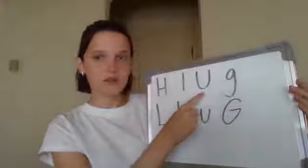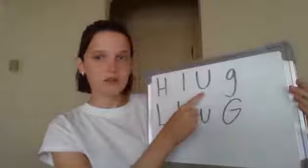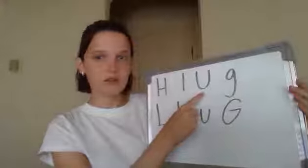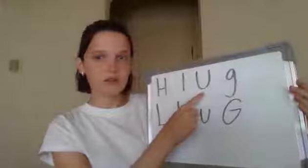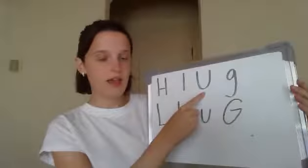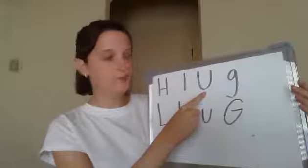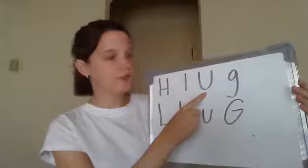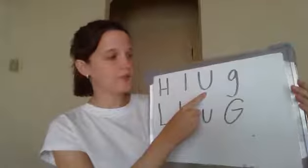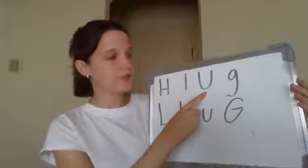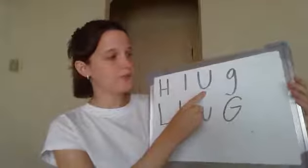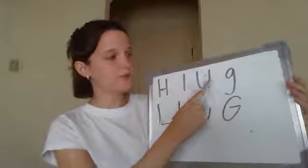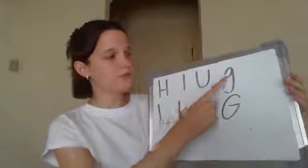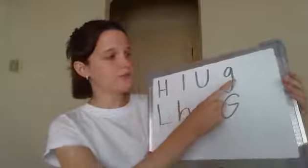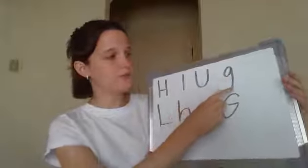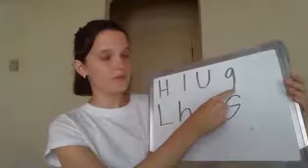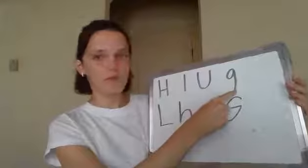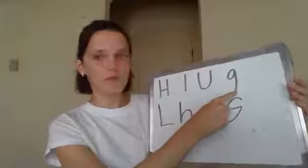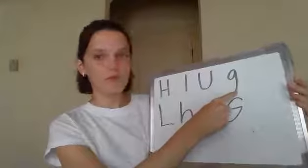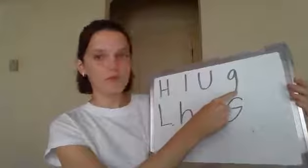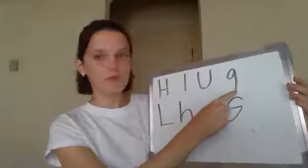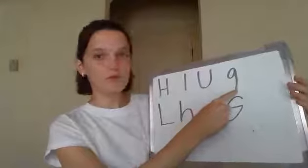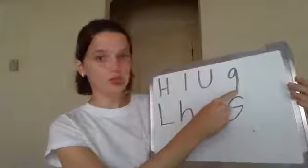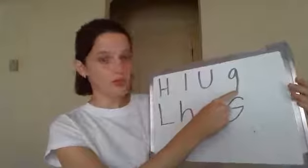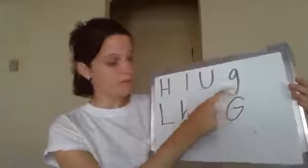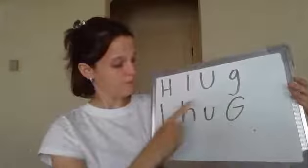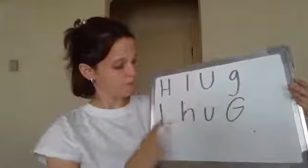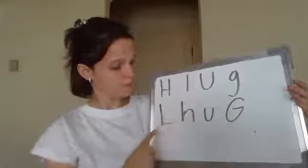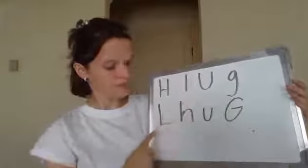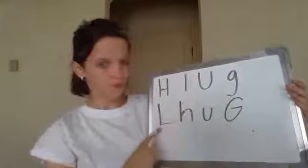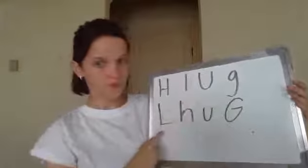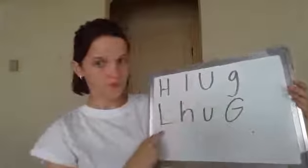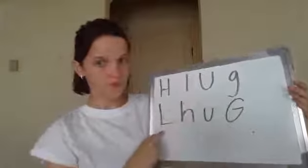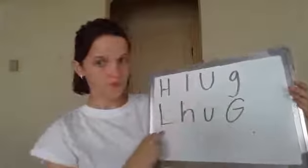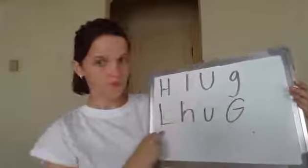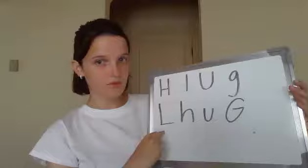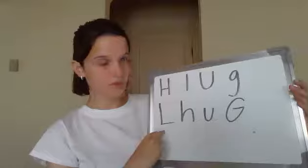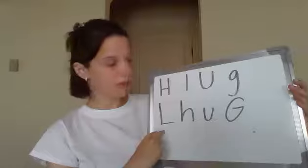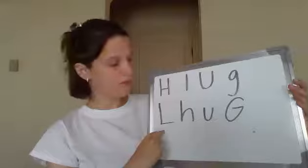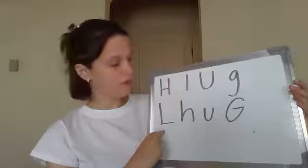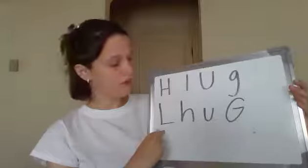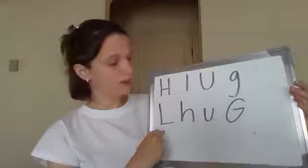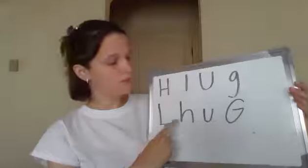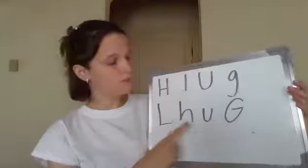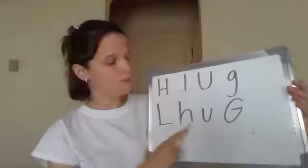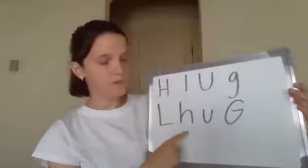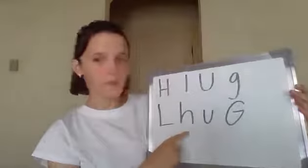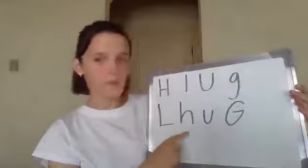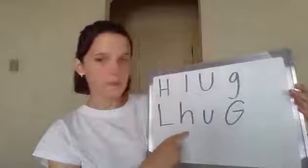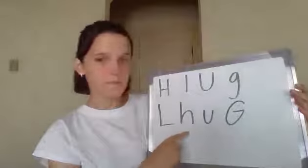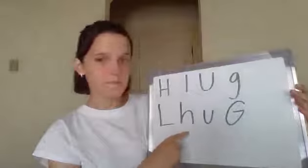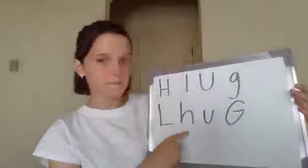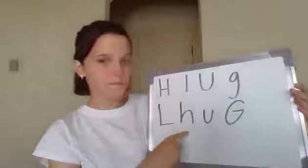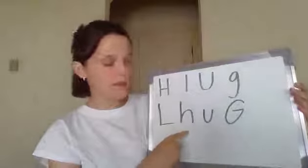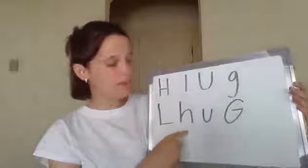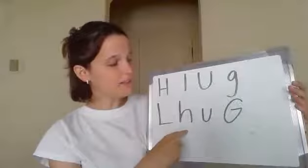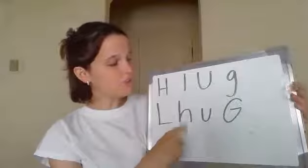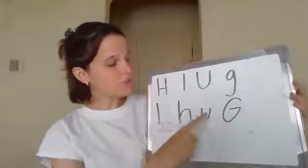Capital U. G. Capital L. H.